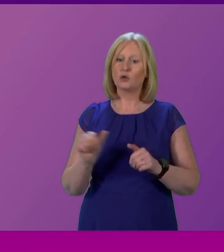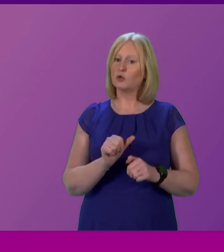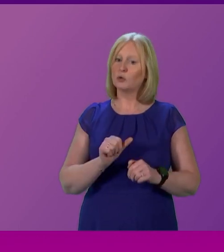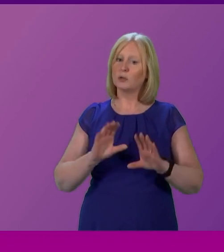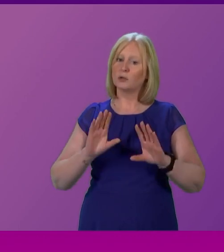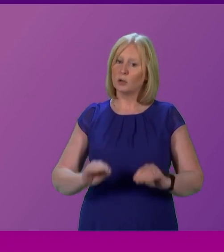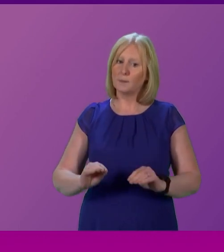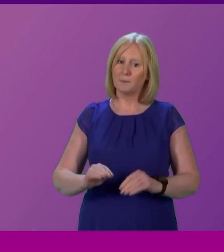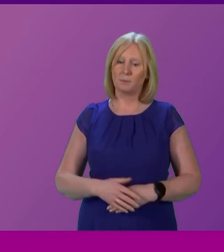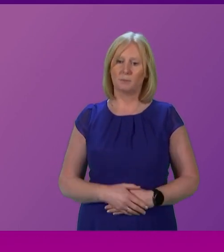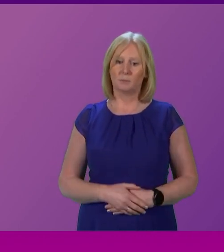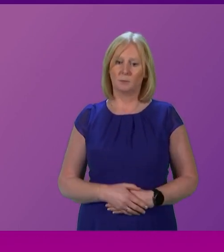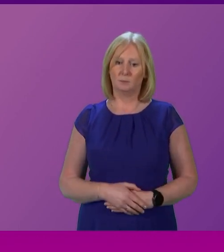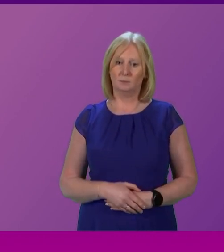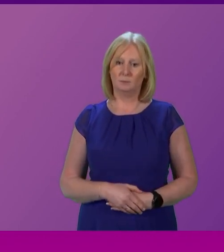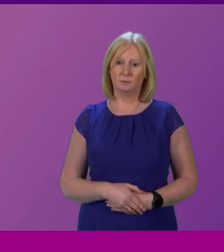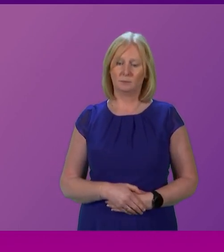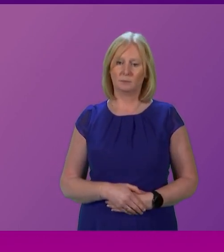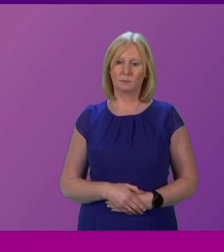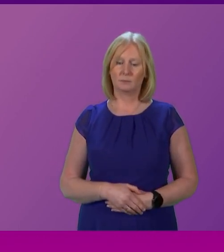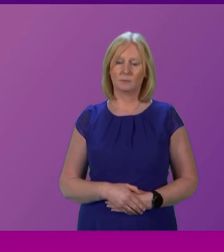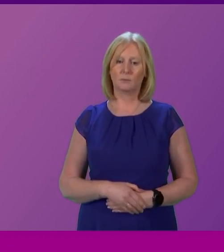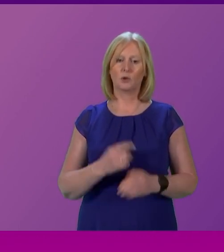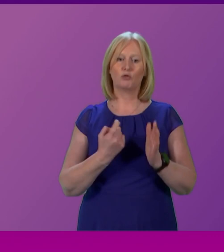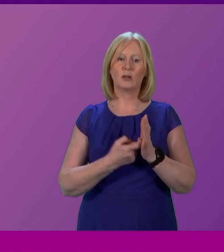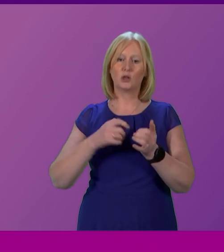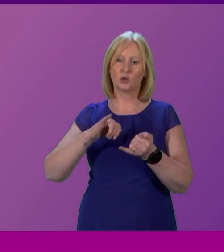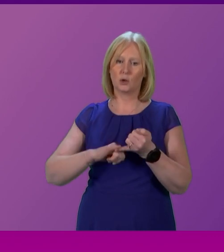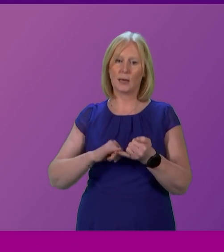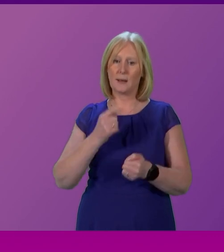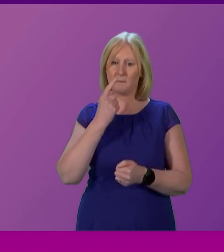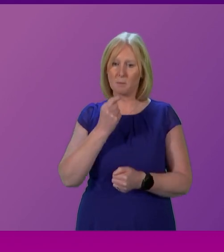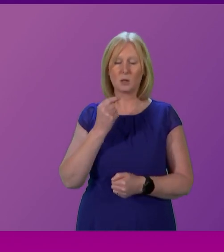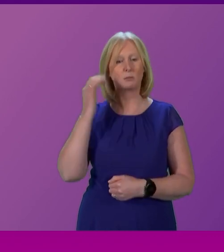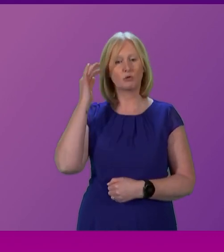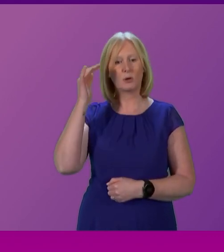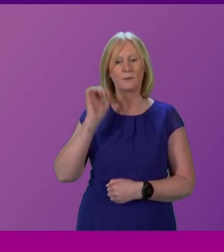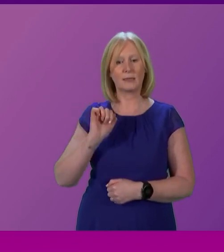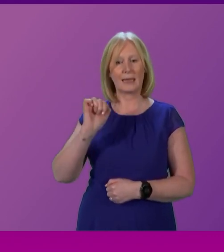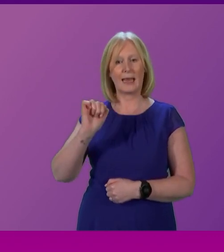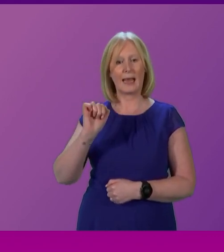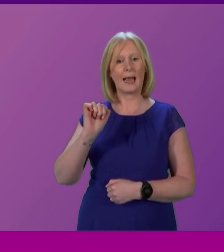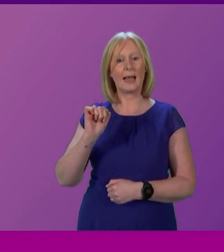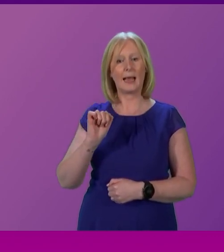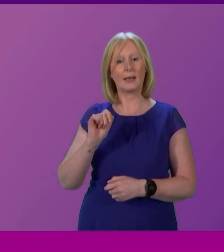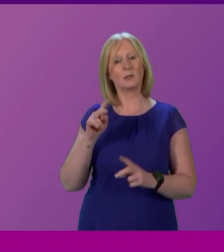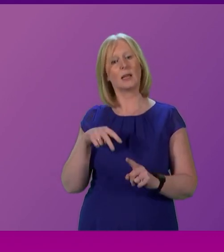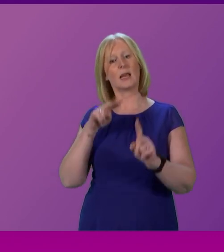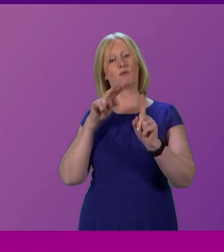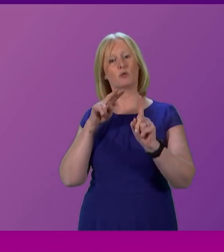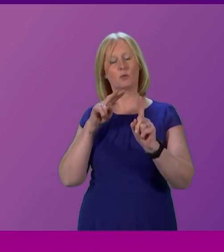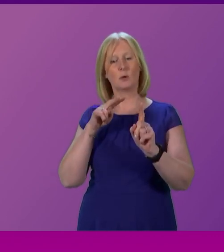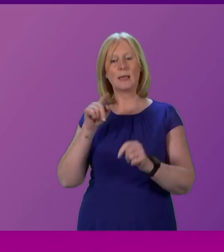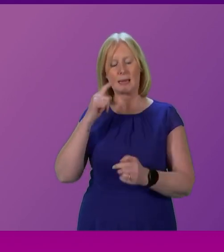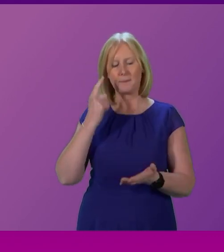the words of Margaret Thatcher. Perhaps Rishi Sunak might reflect on this principle from one of his heroes. After all, he believes in